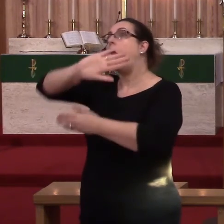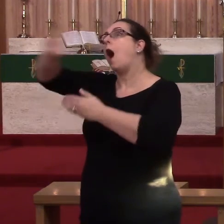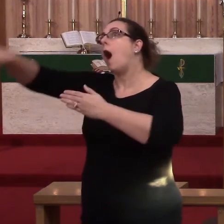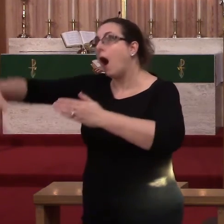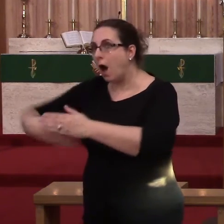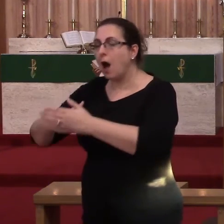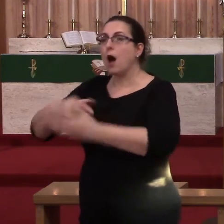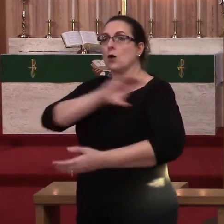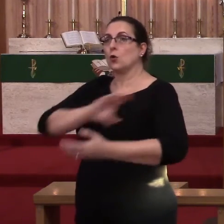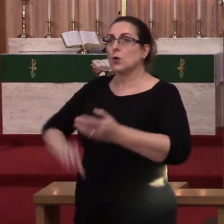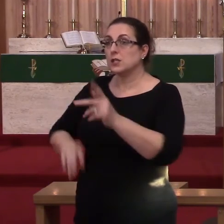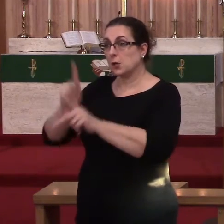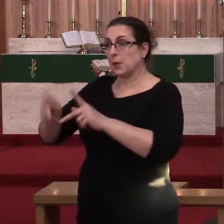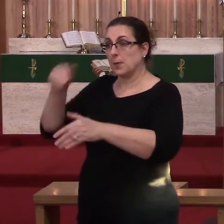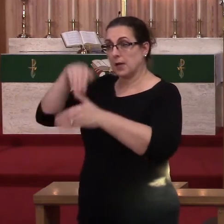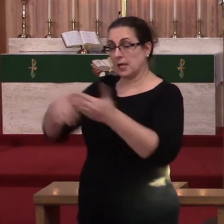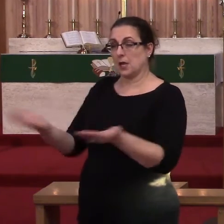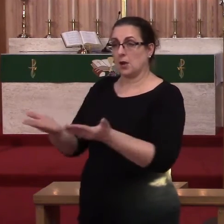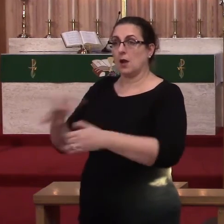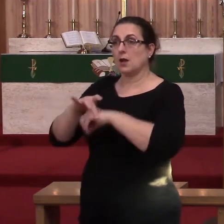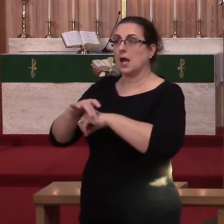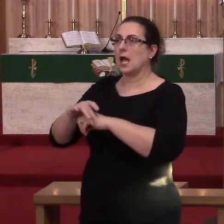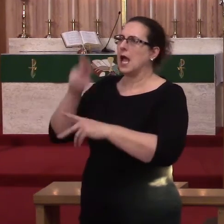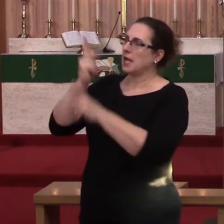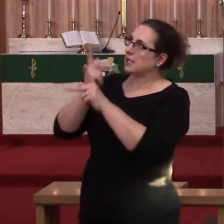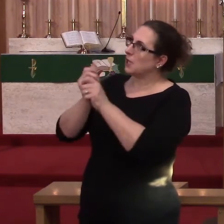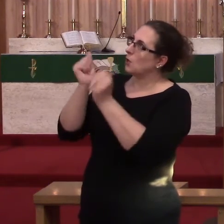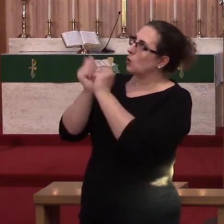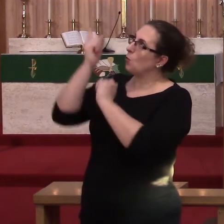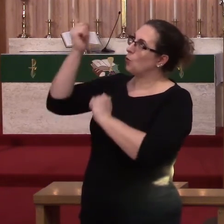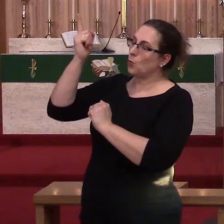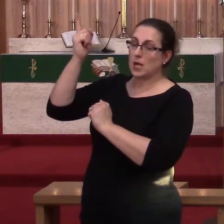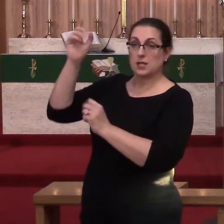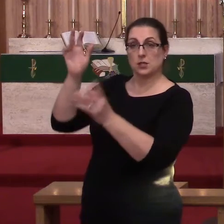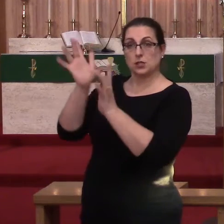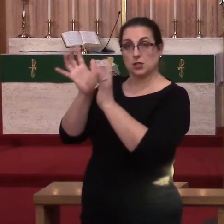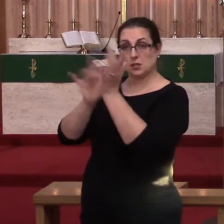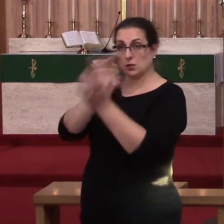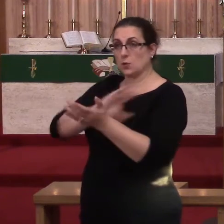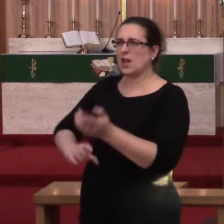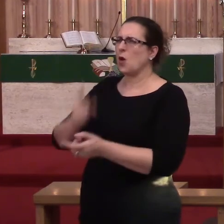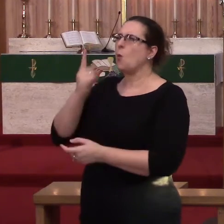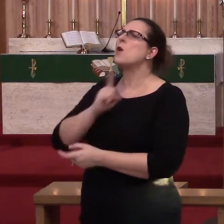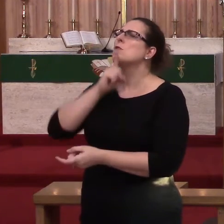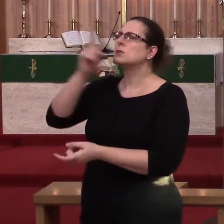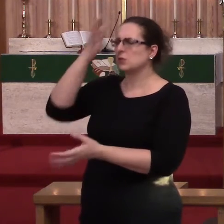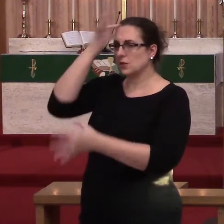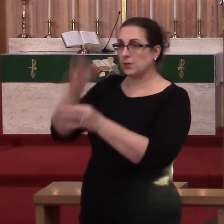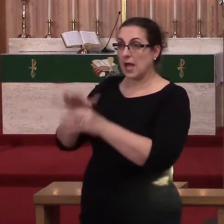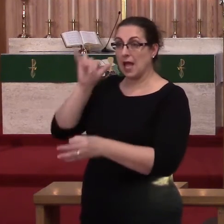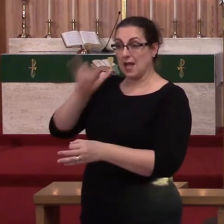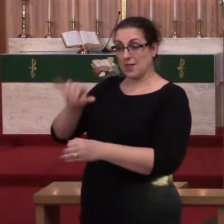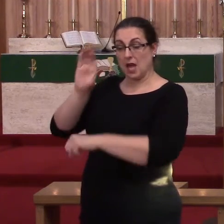And keeps it with Jesus Christ, in the one true faith. In this Christian church, he gives